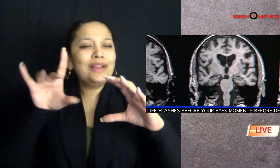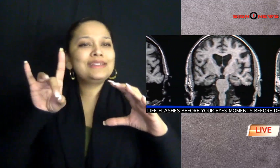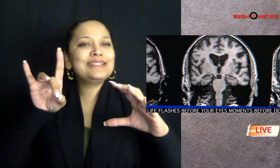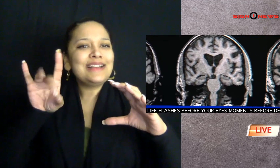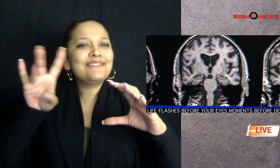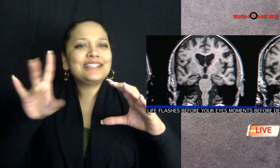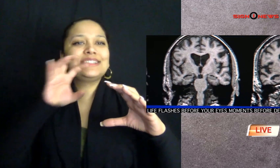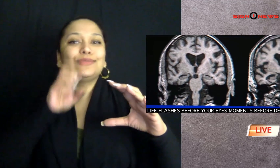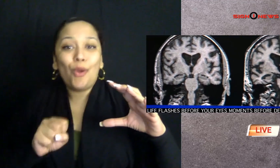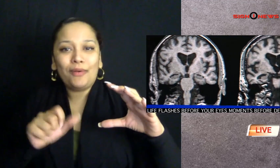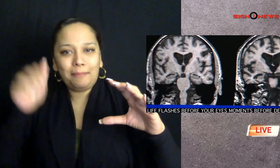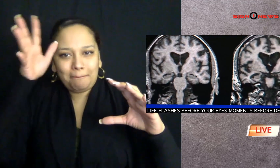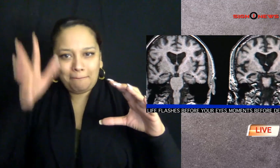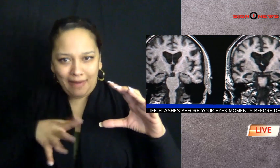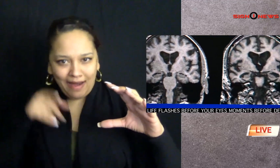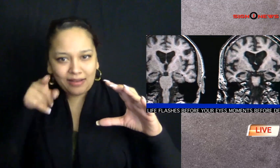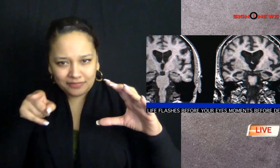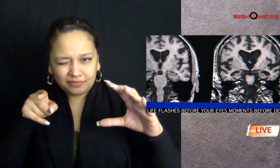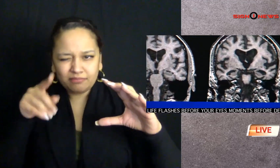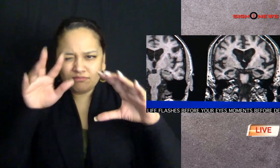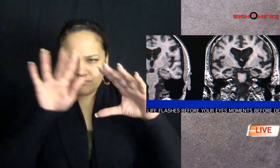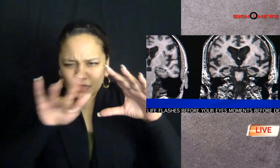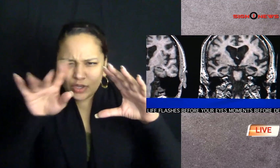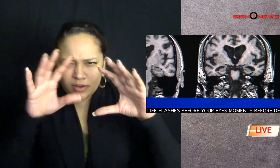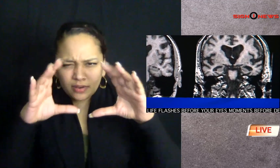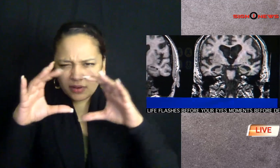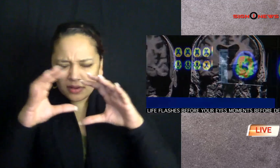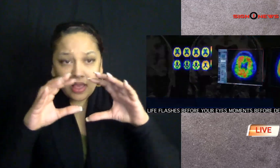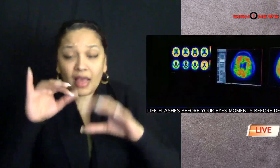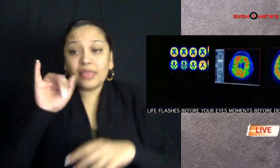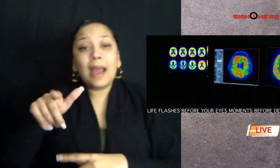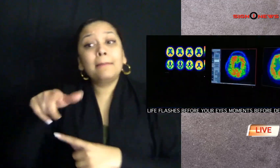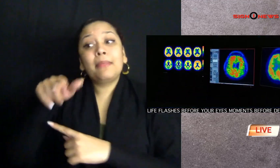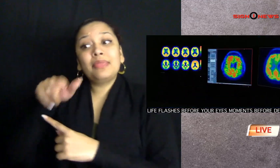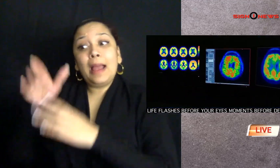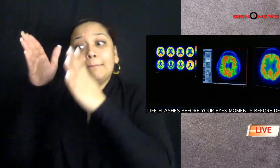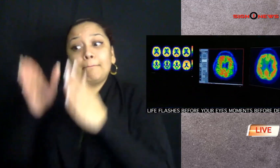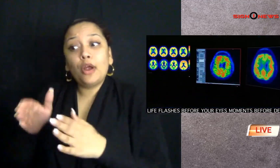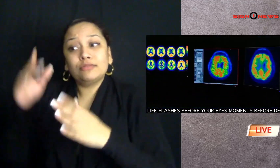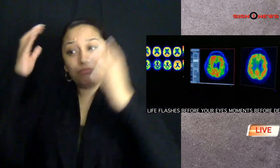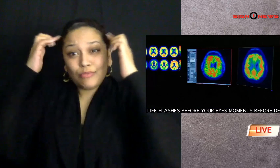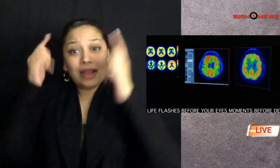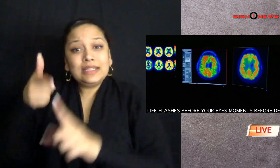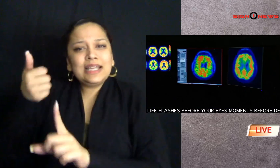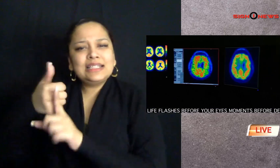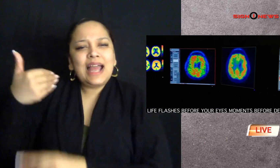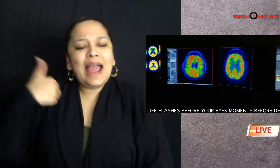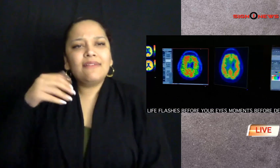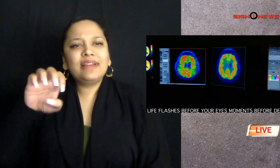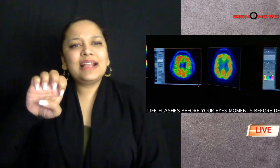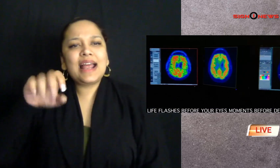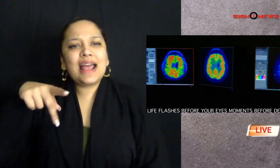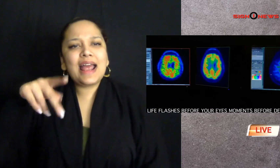doctors were monitoring the brain waves of an 87 year old with epilepsy when the person